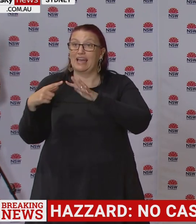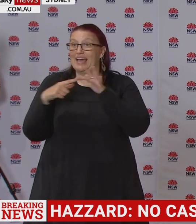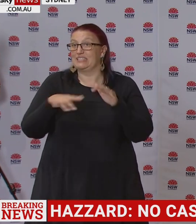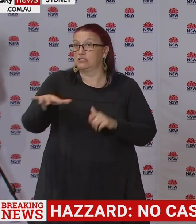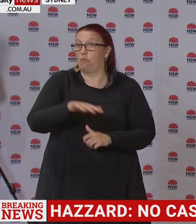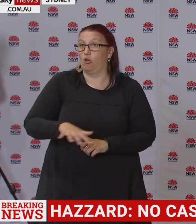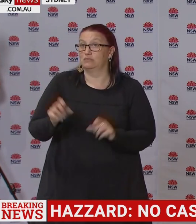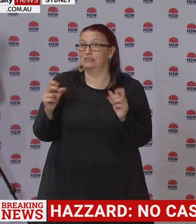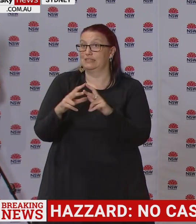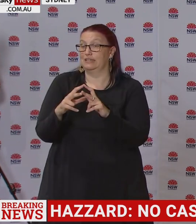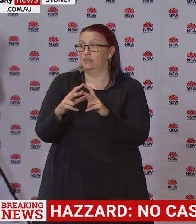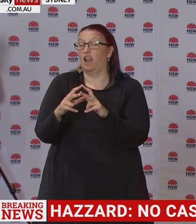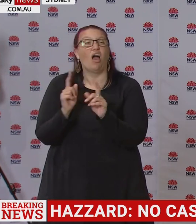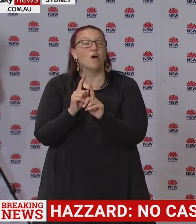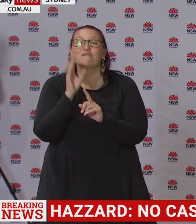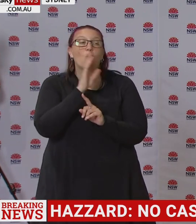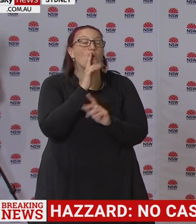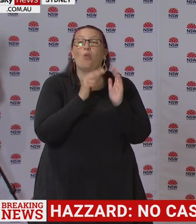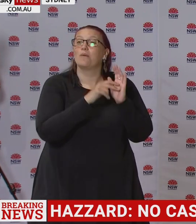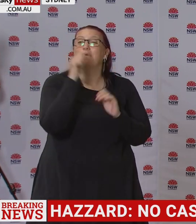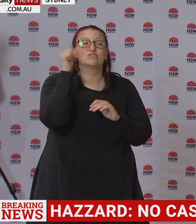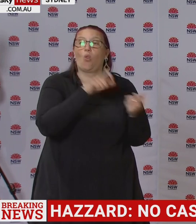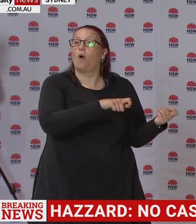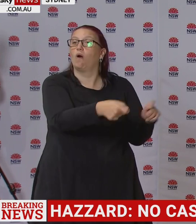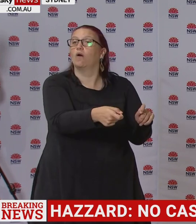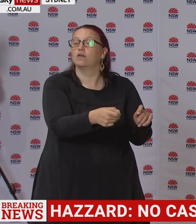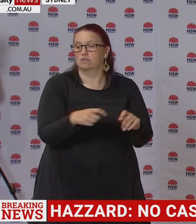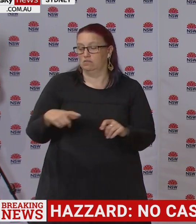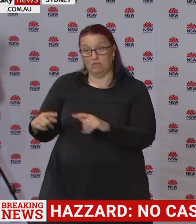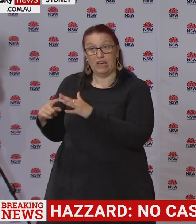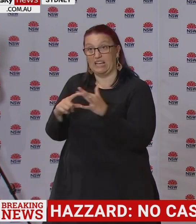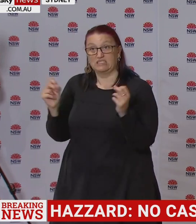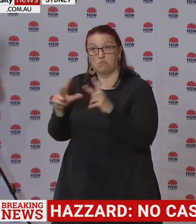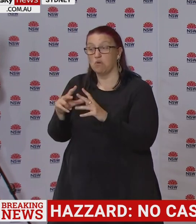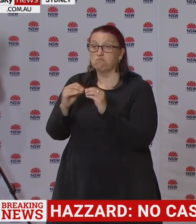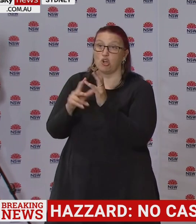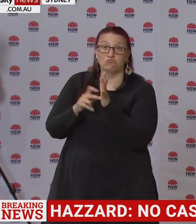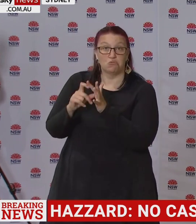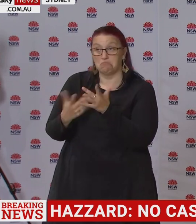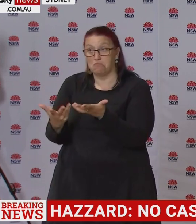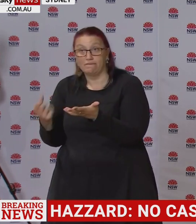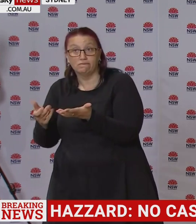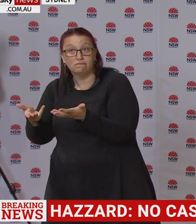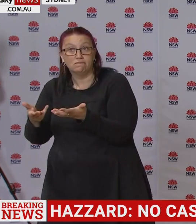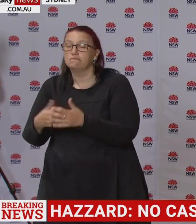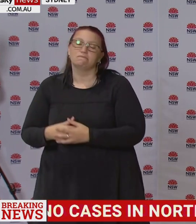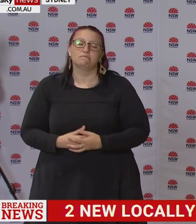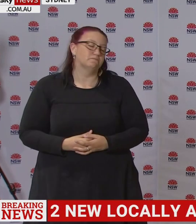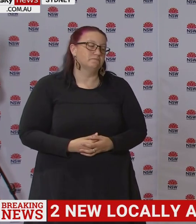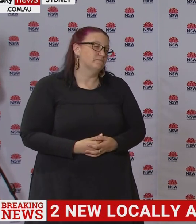being managed, I think, carefully with the appropriate risk profile issues being considered.